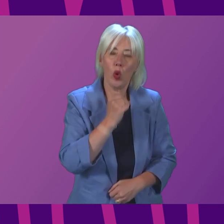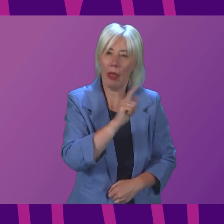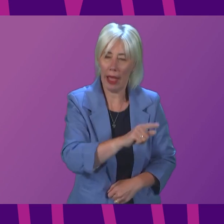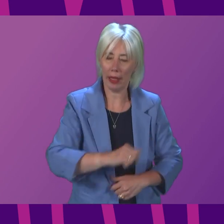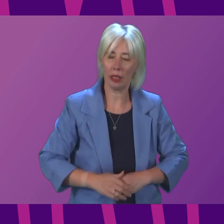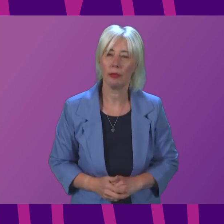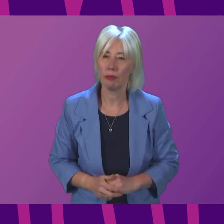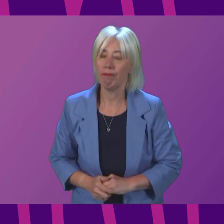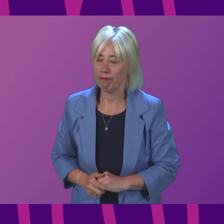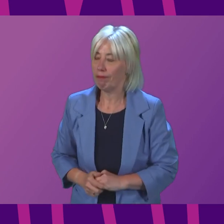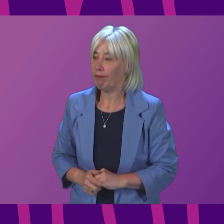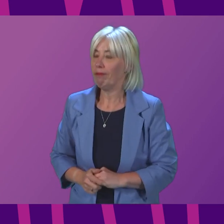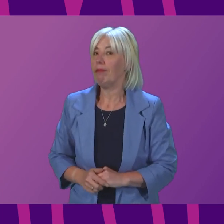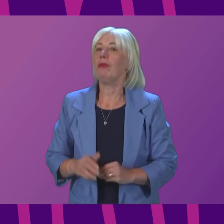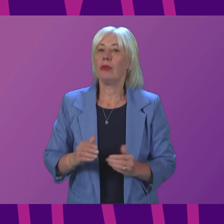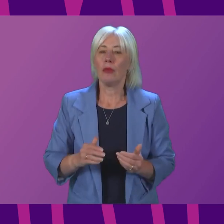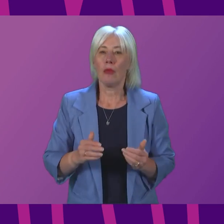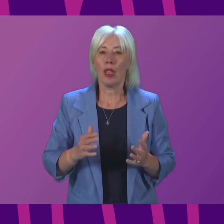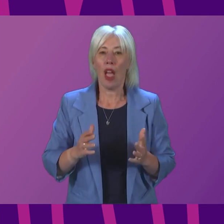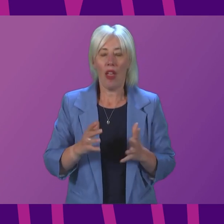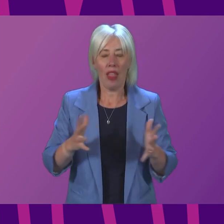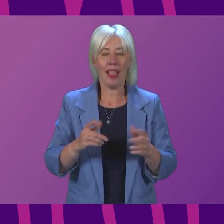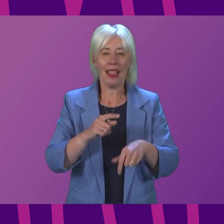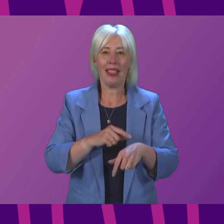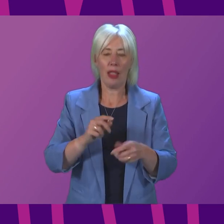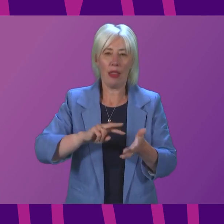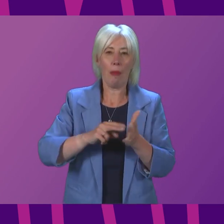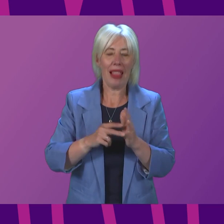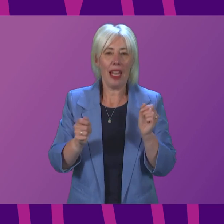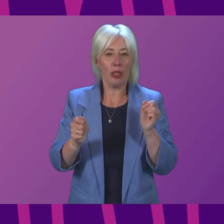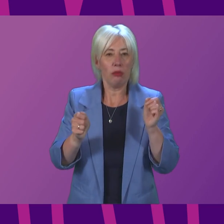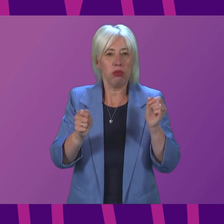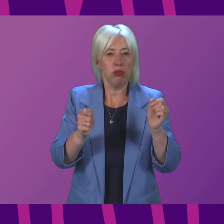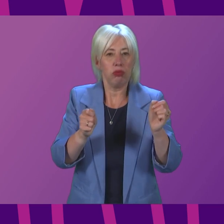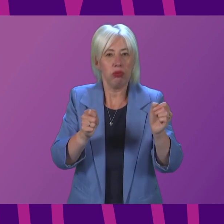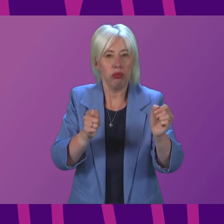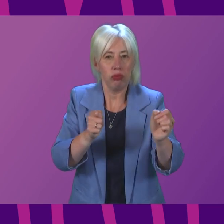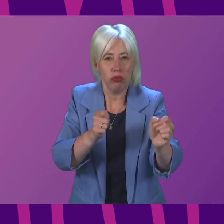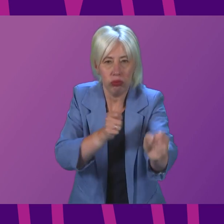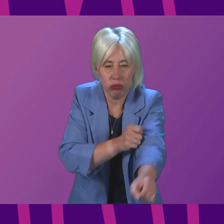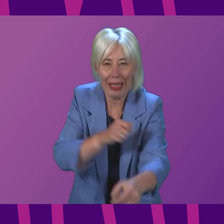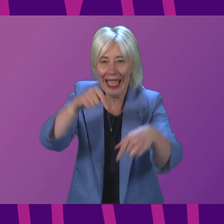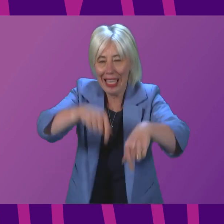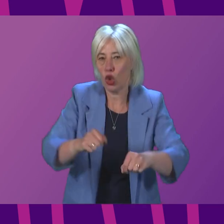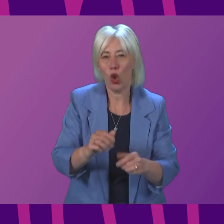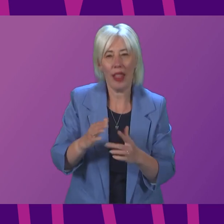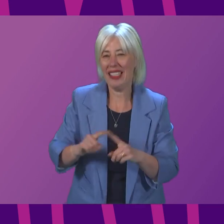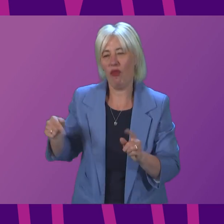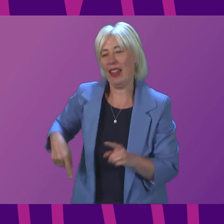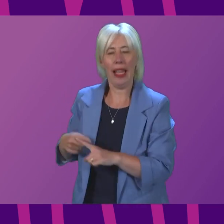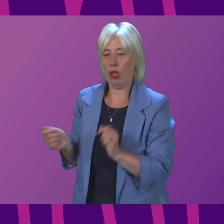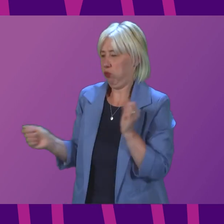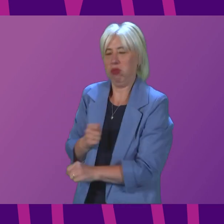of having a lengthier transition plan than we are seeing south of the border is to ensure